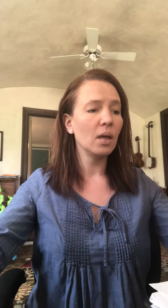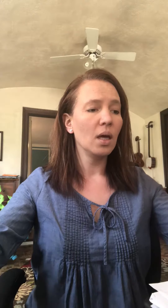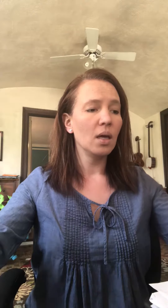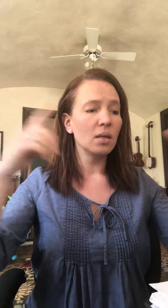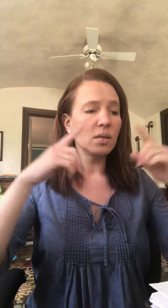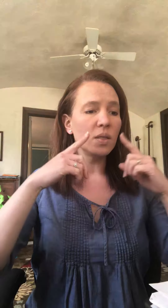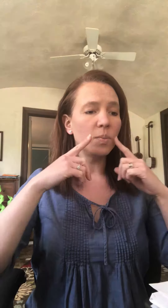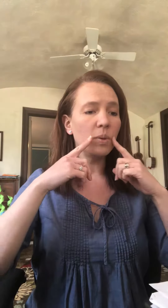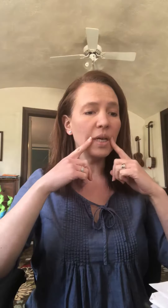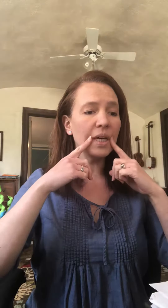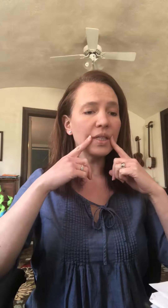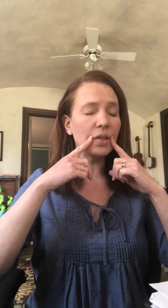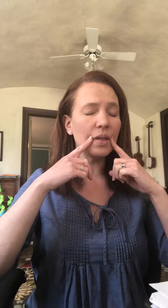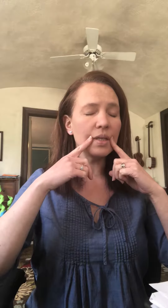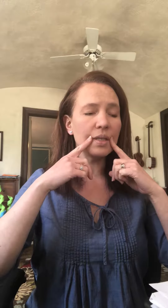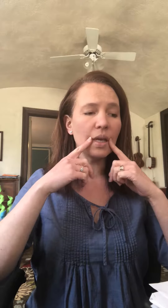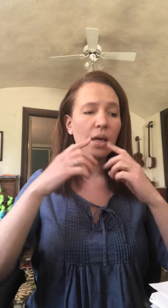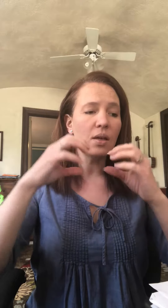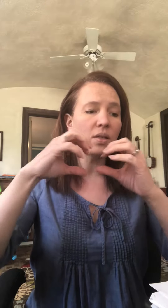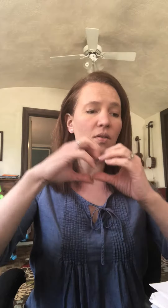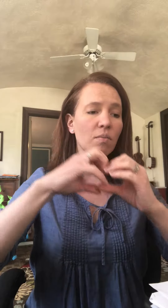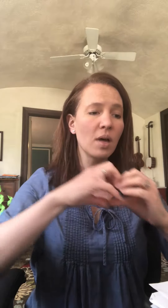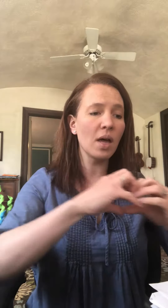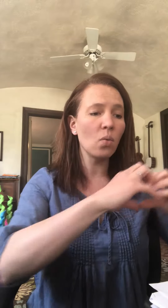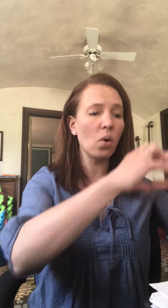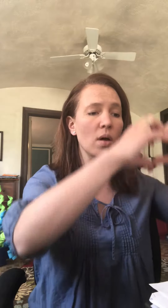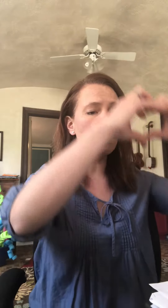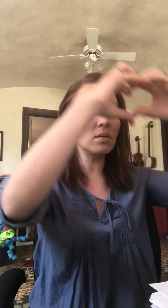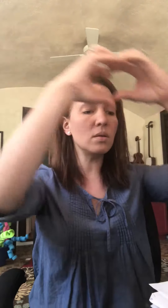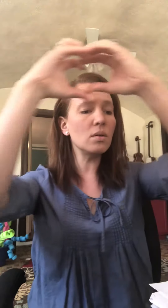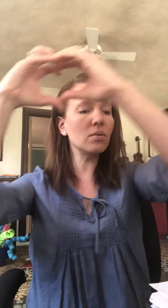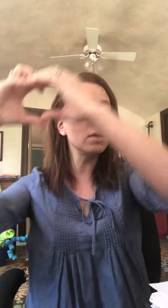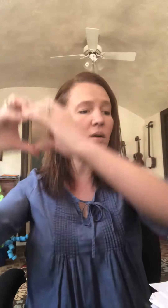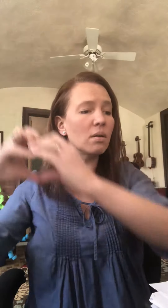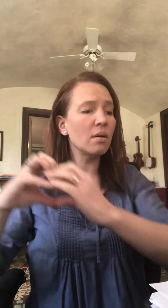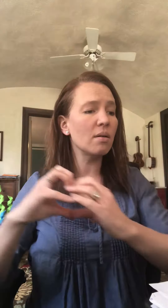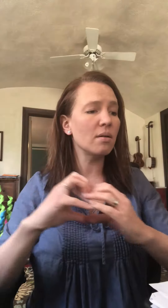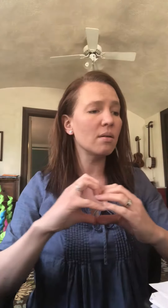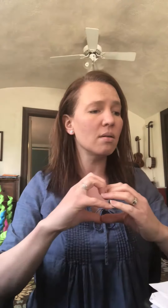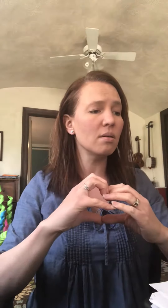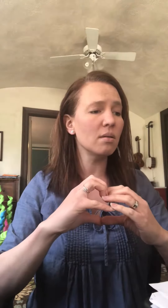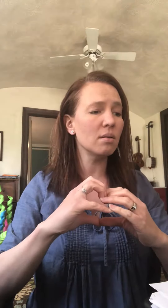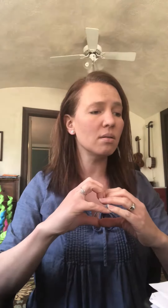Speak to the sails of my wandering heart